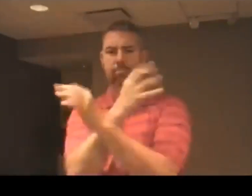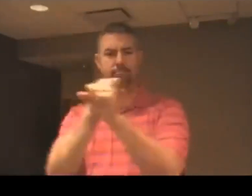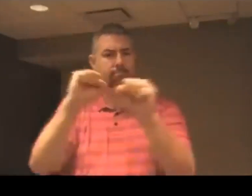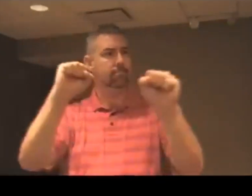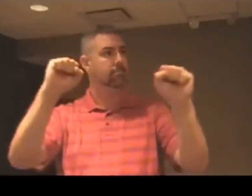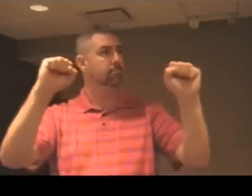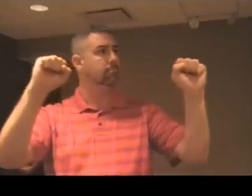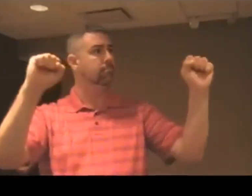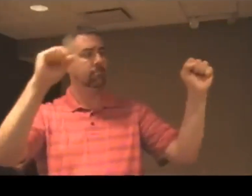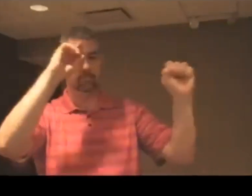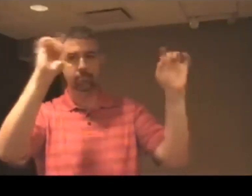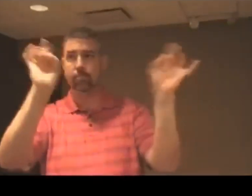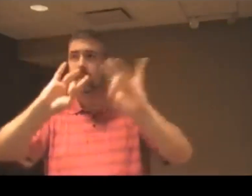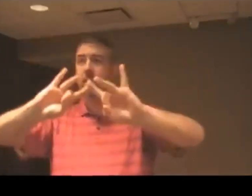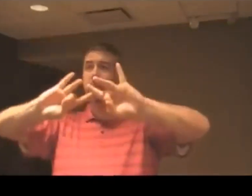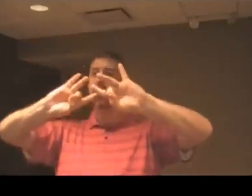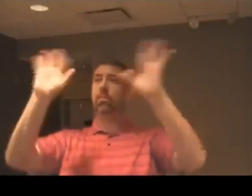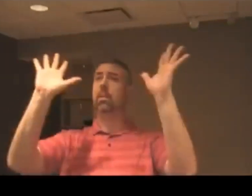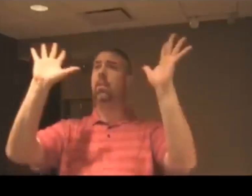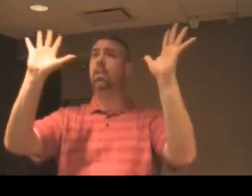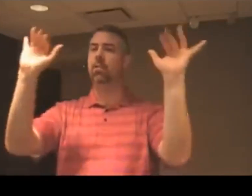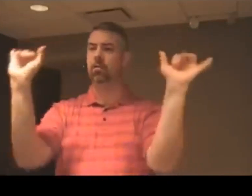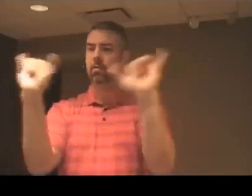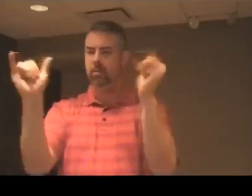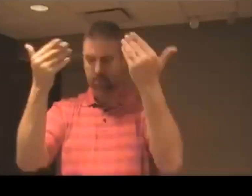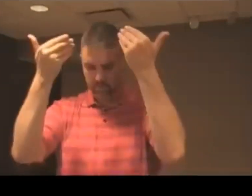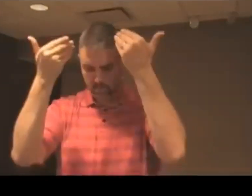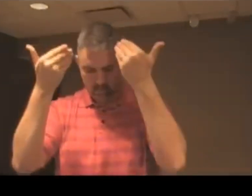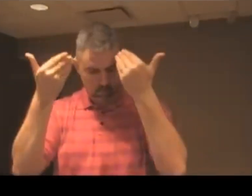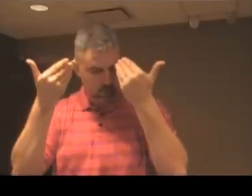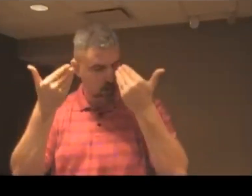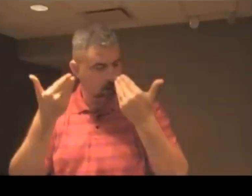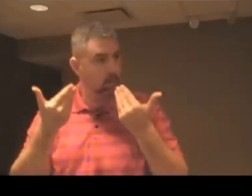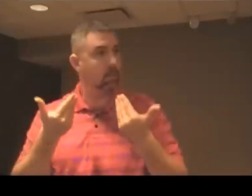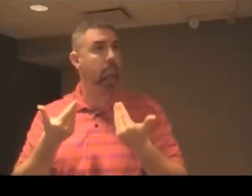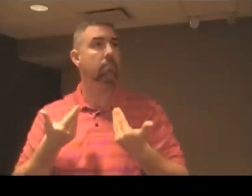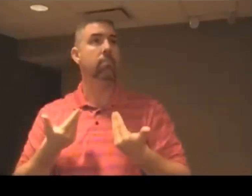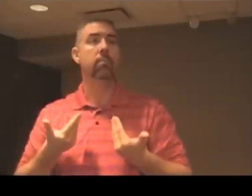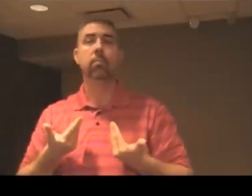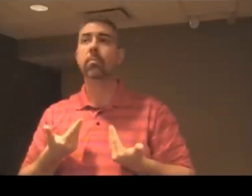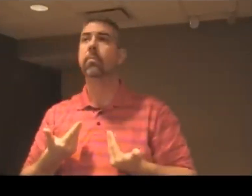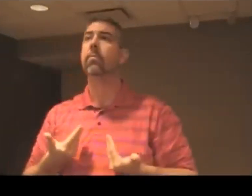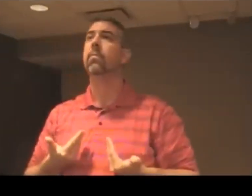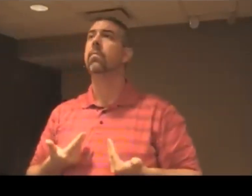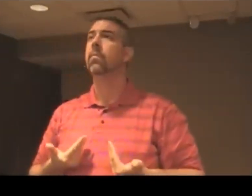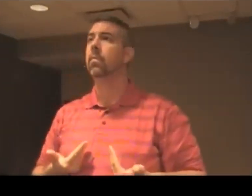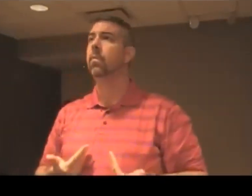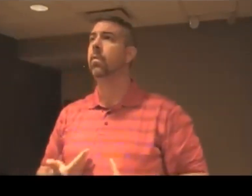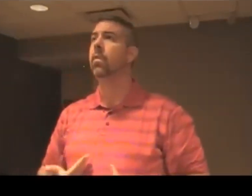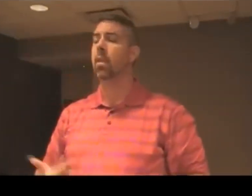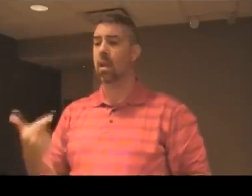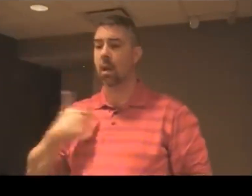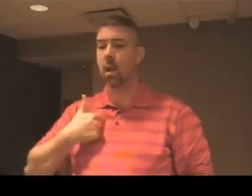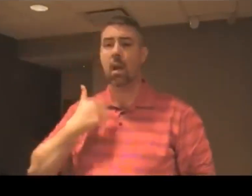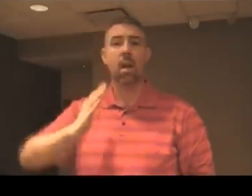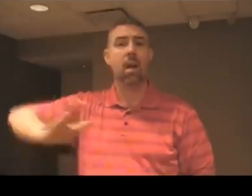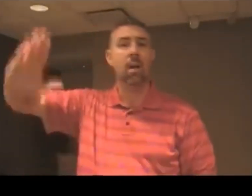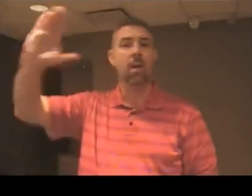saved a wretch like me. I